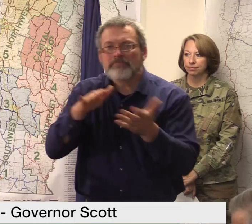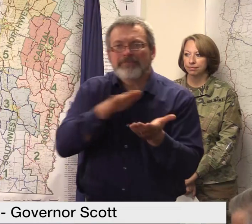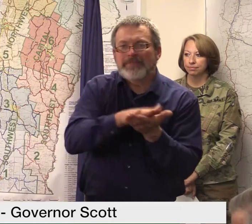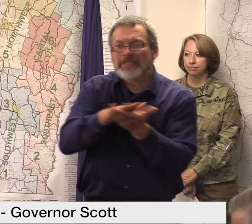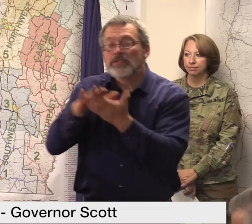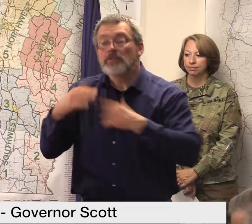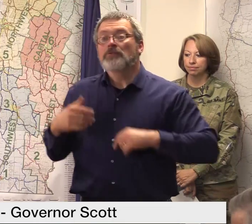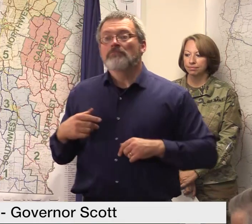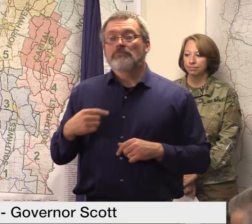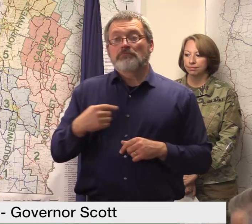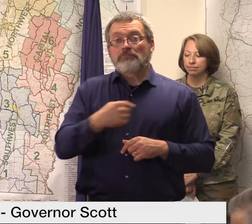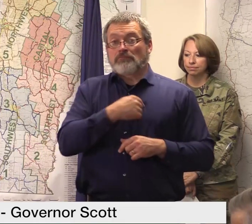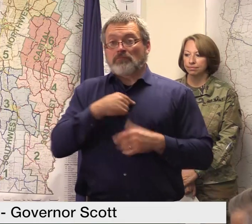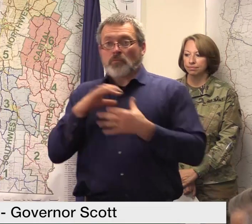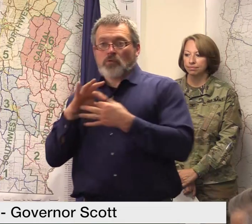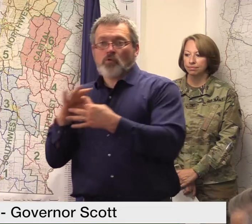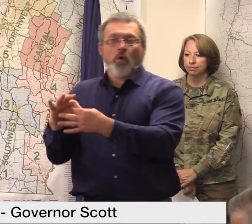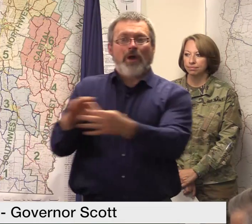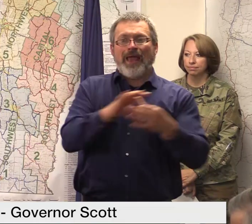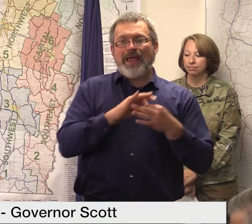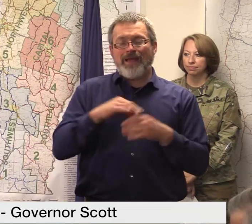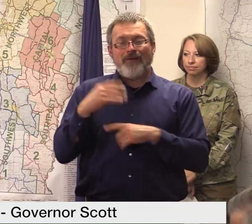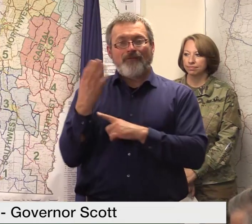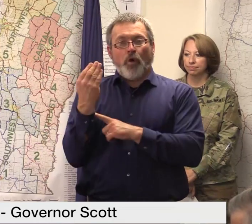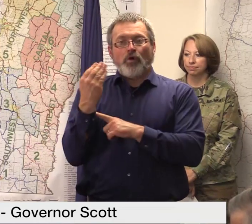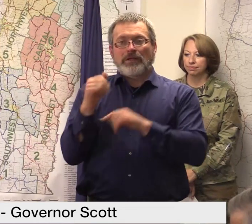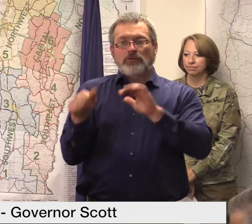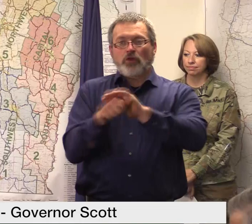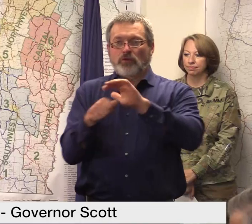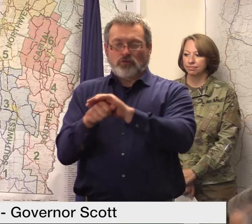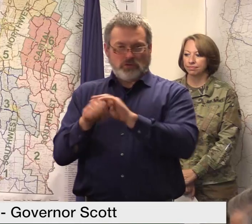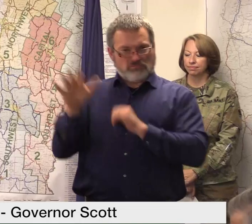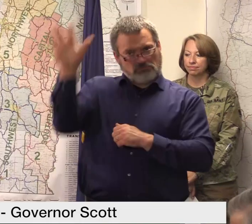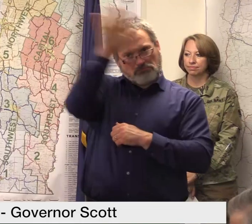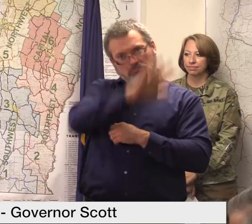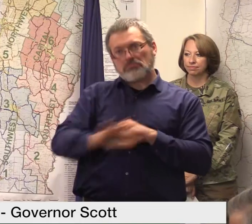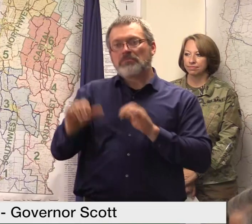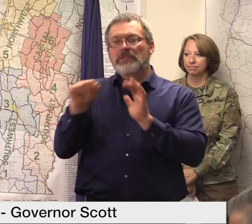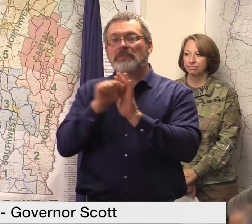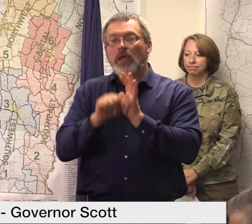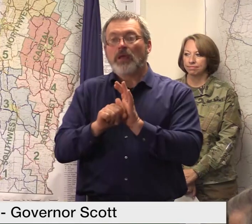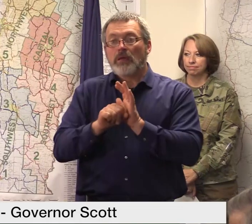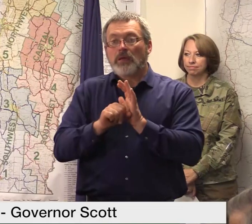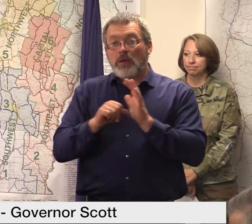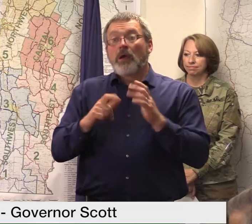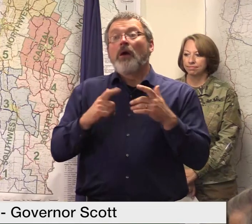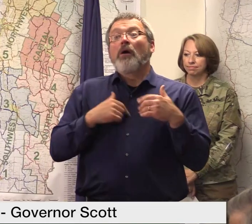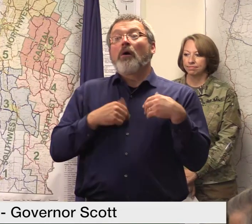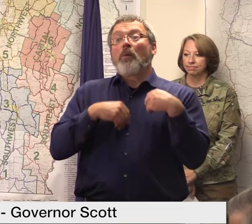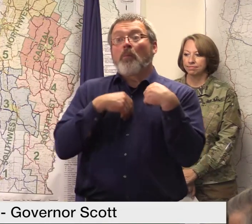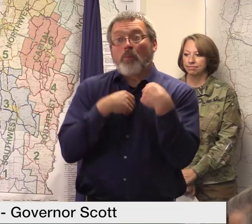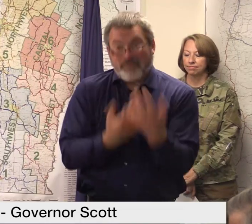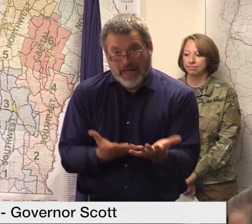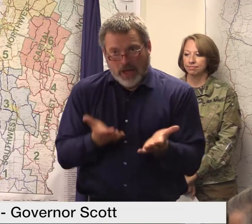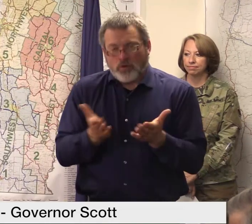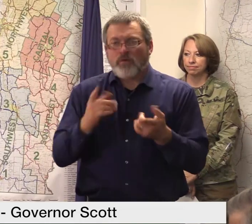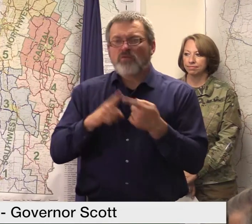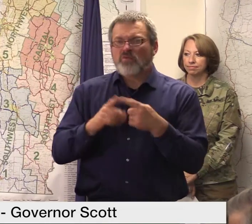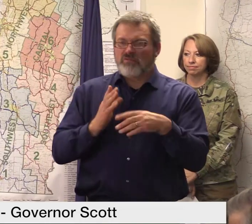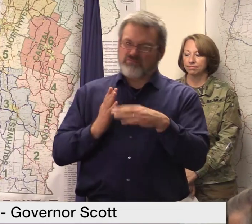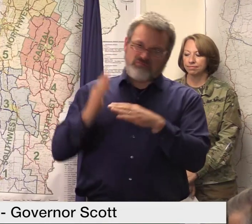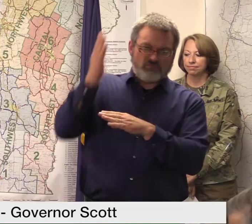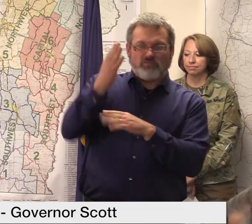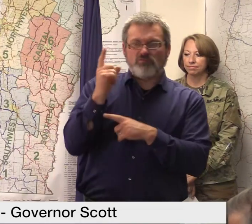state and local shelters ultimately serving over 100 displaced vermonters as we shifted to recovery